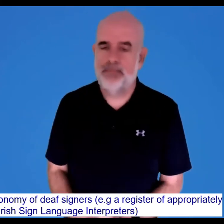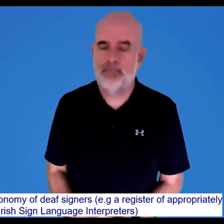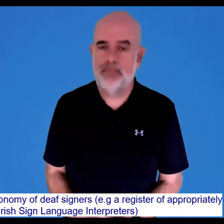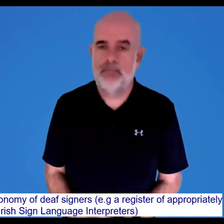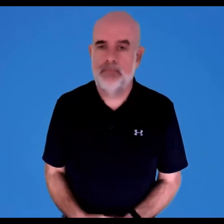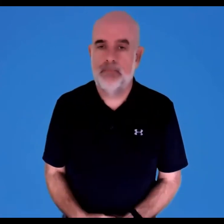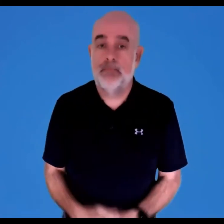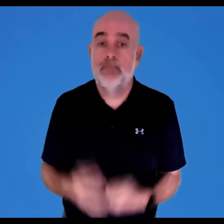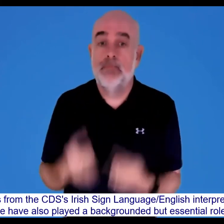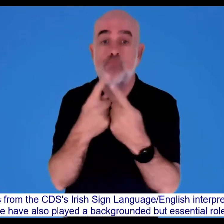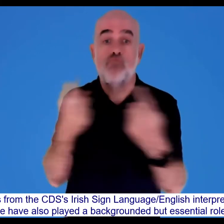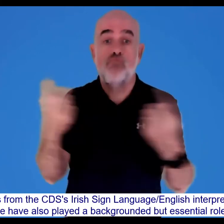interpreters.